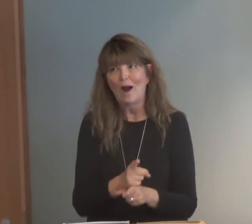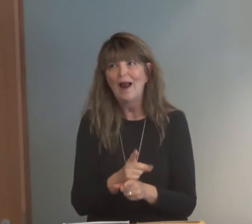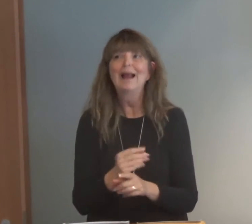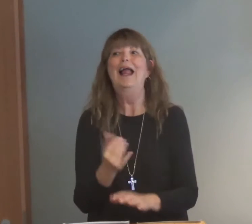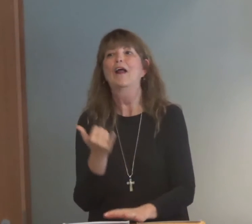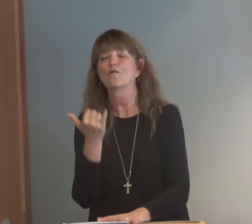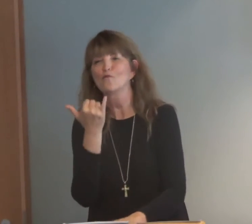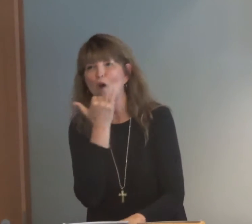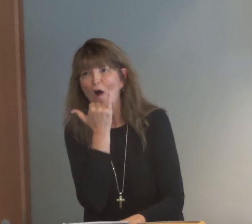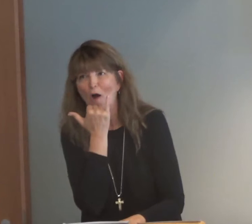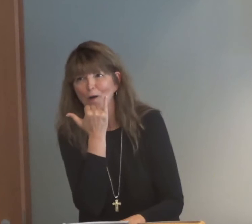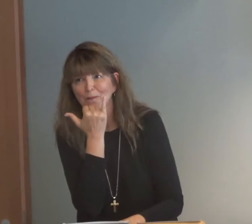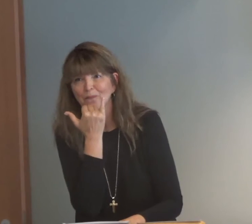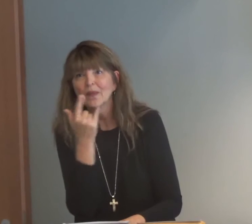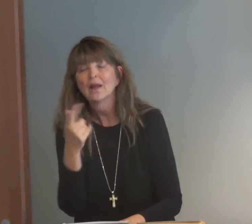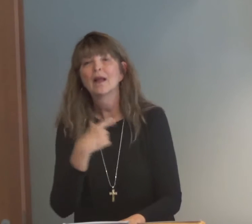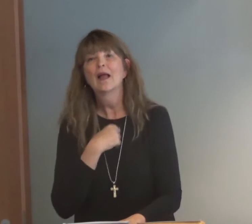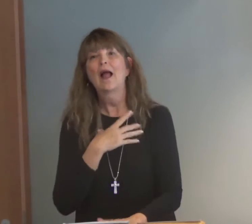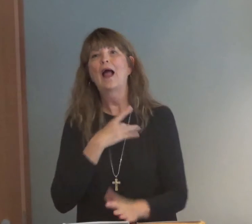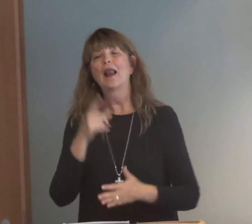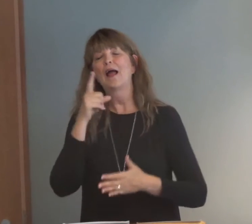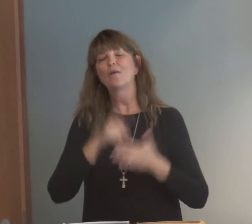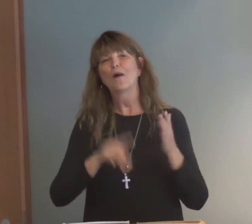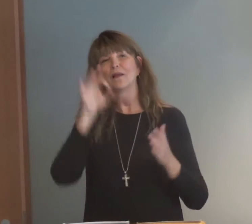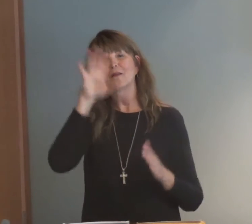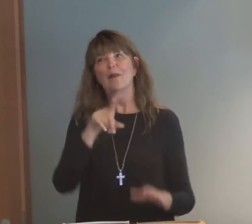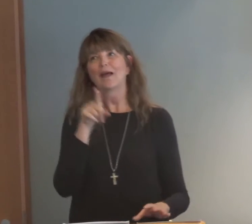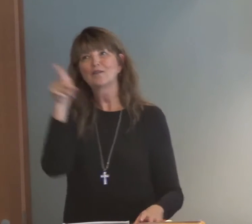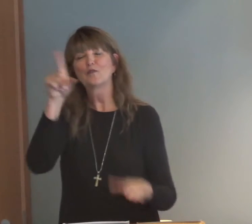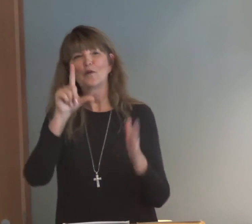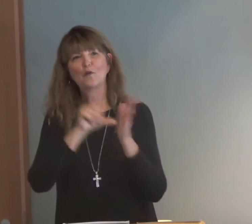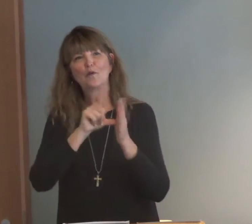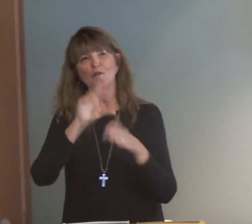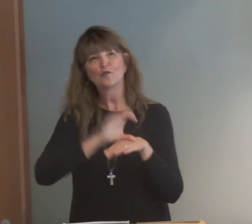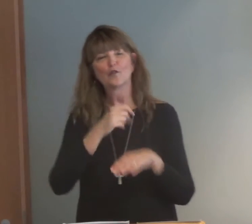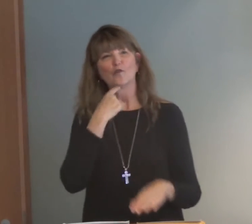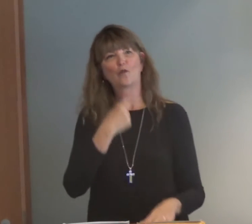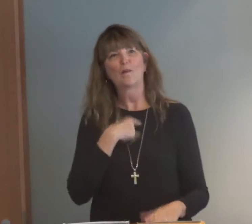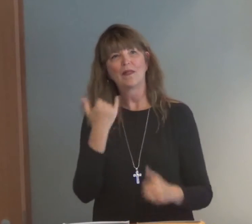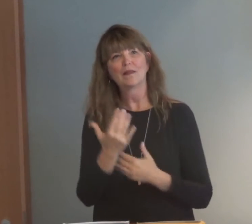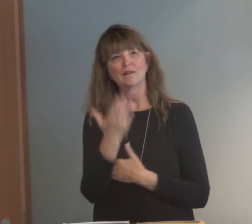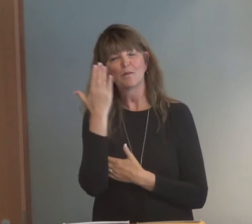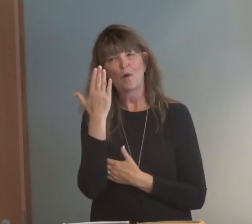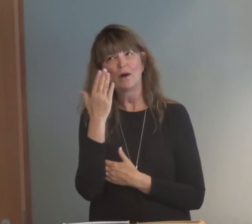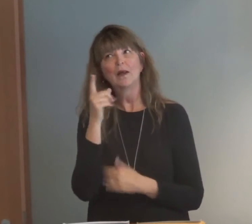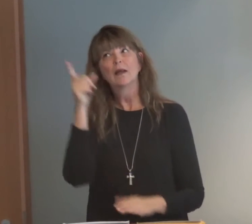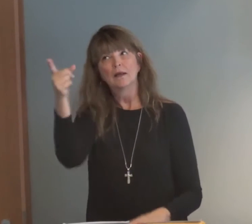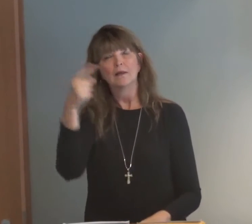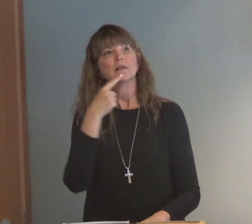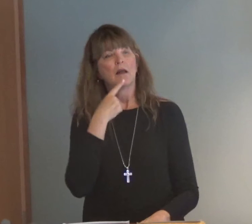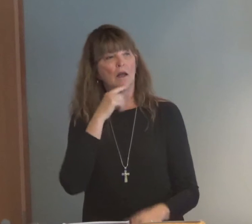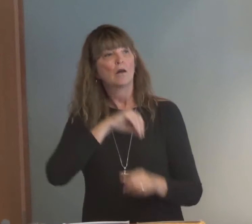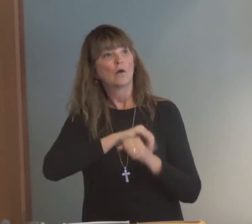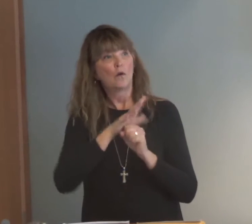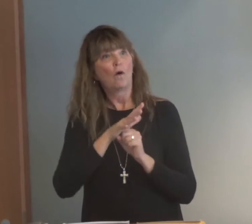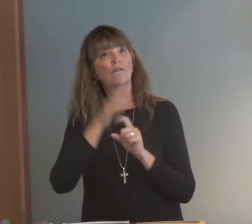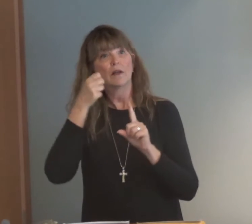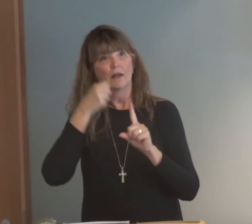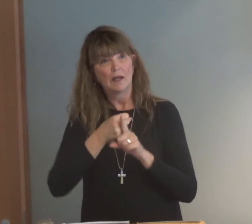know the difference between right and wrong. I like what the pastor of the Lutheran Church, what they told me this